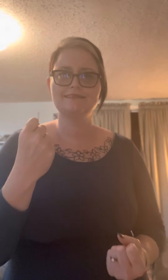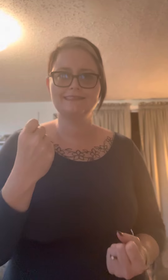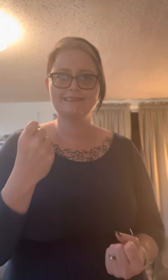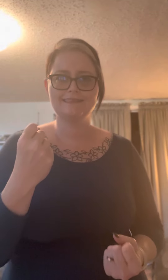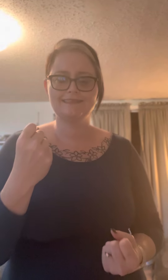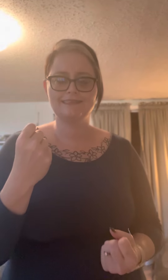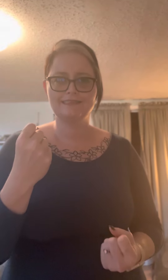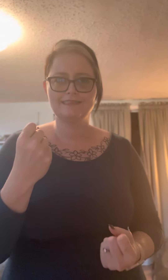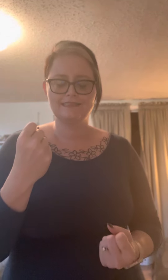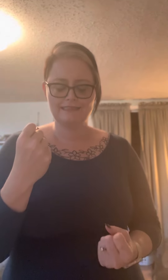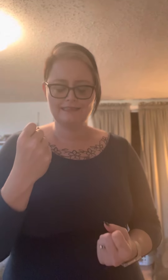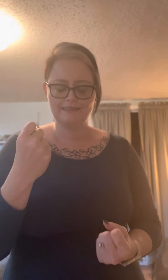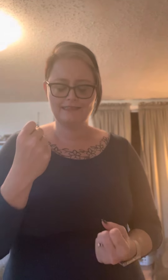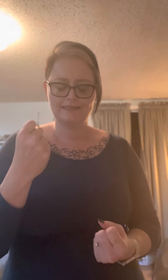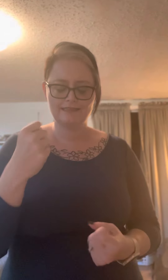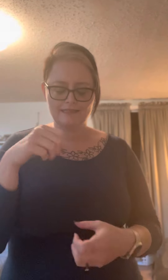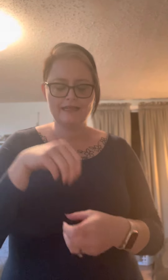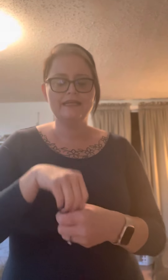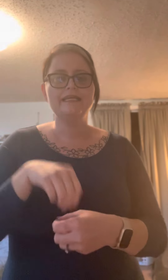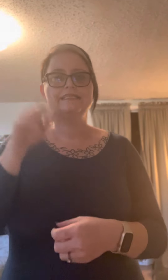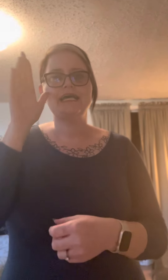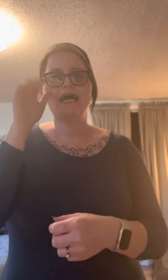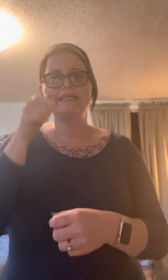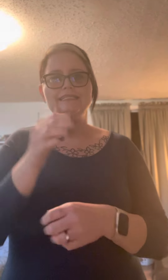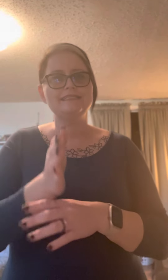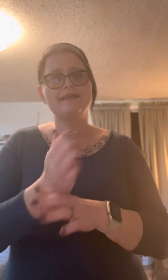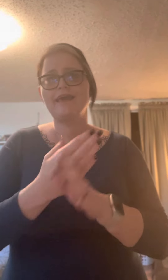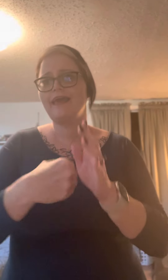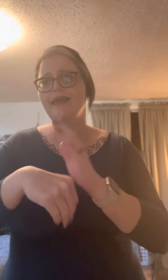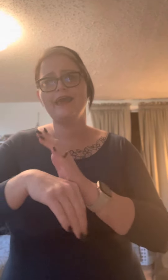was In Daddy's hands There